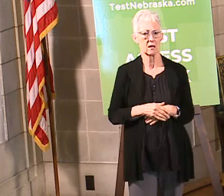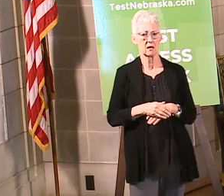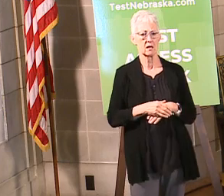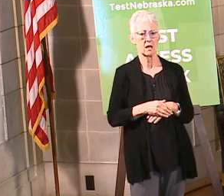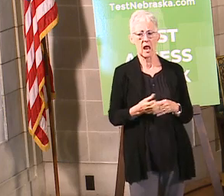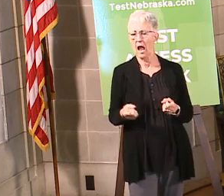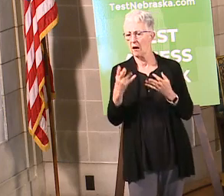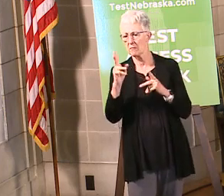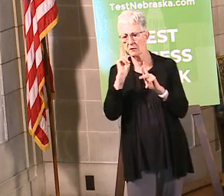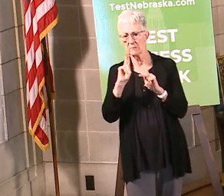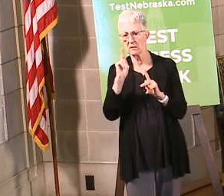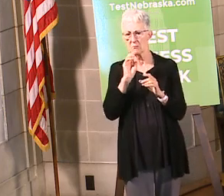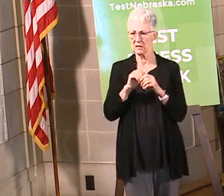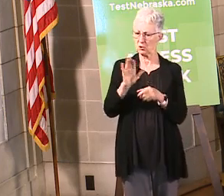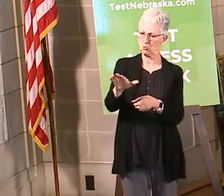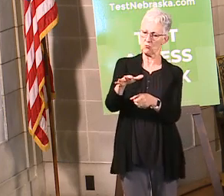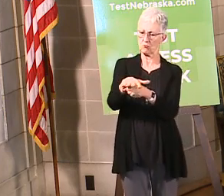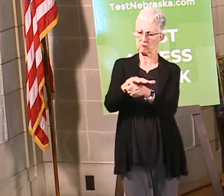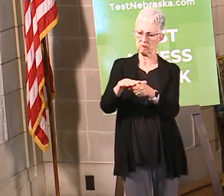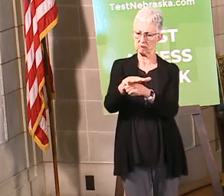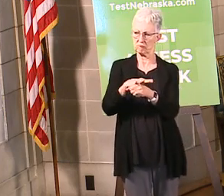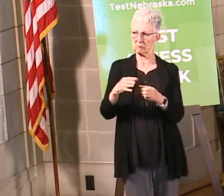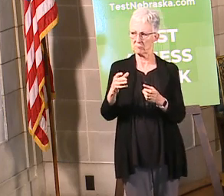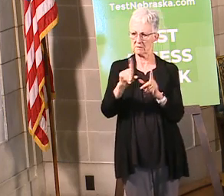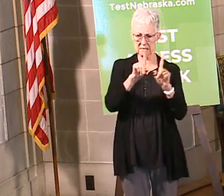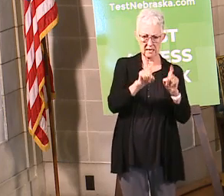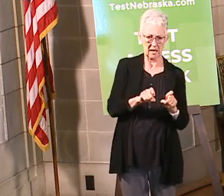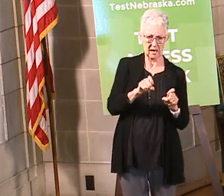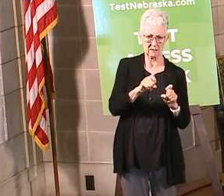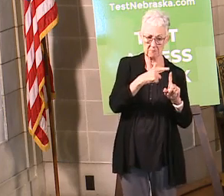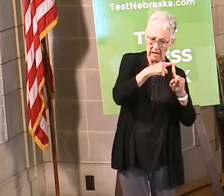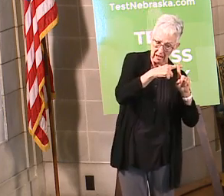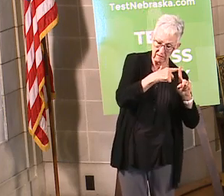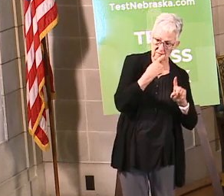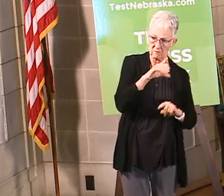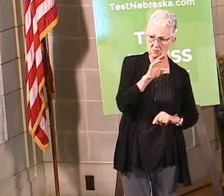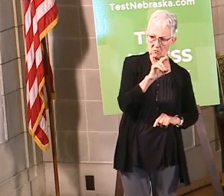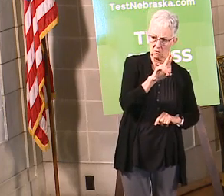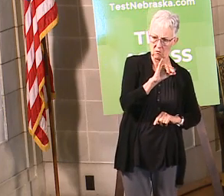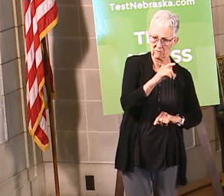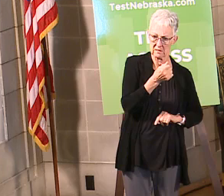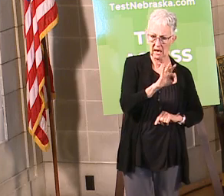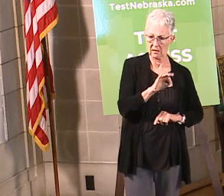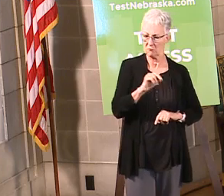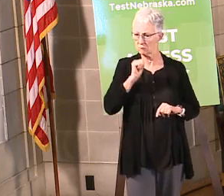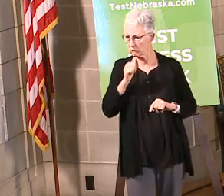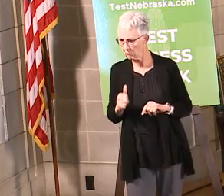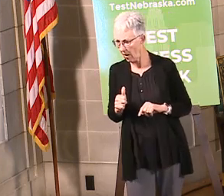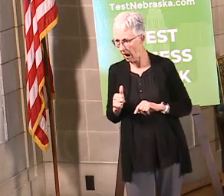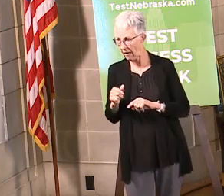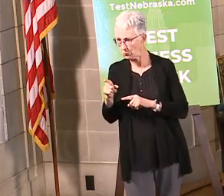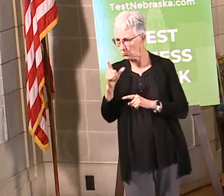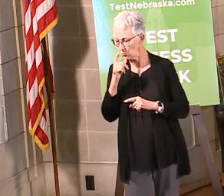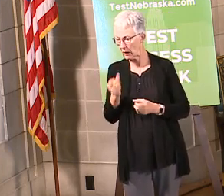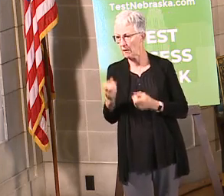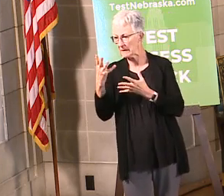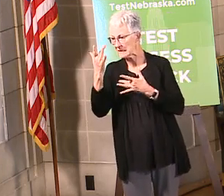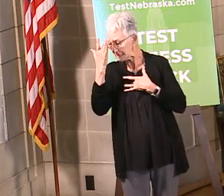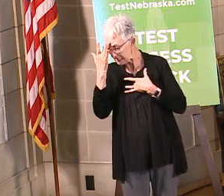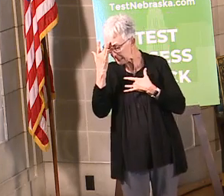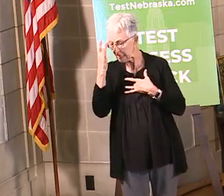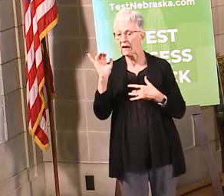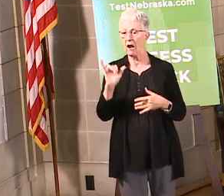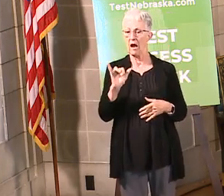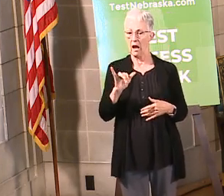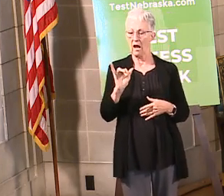positives that were testing in their local public health district. Everybody was comfortable with loosening up those restrictions, and so then Dr.